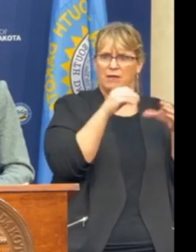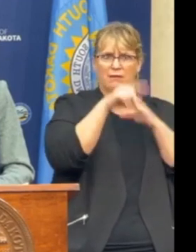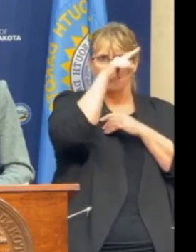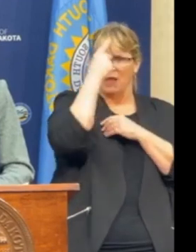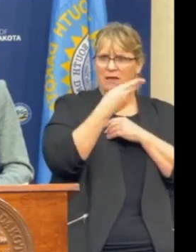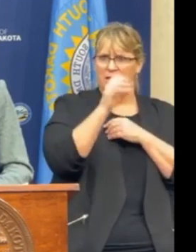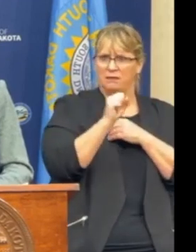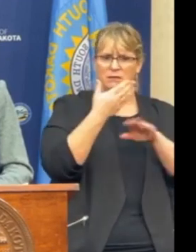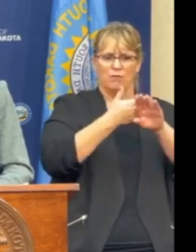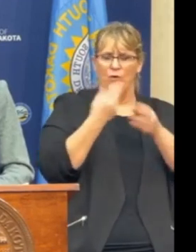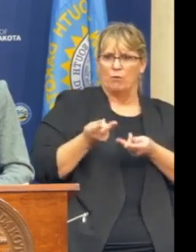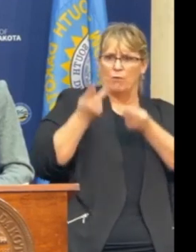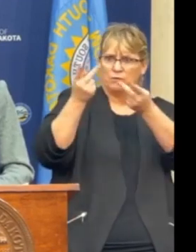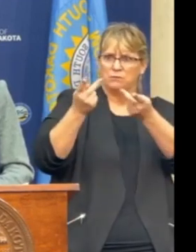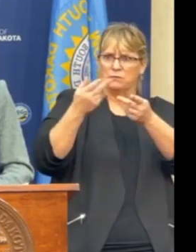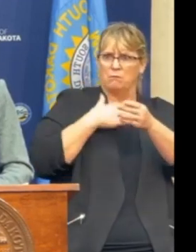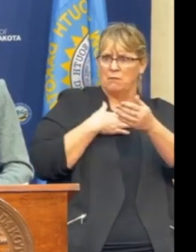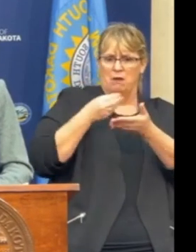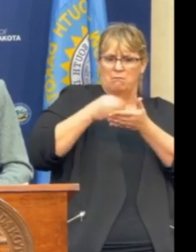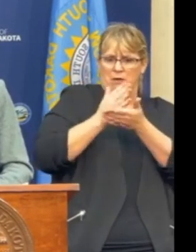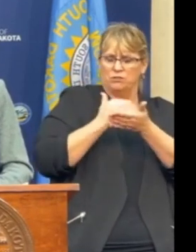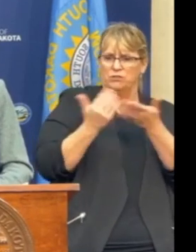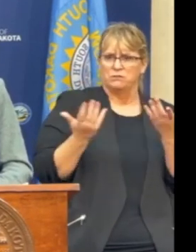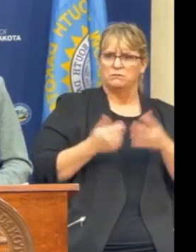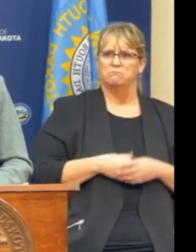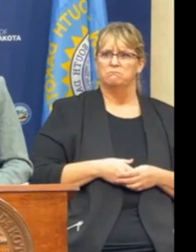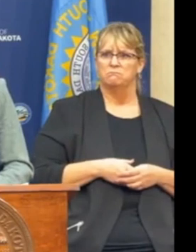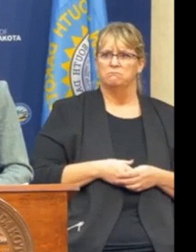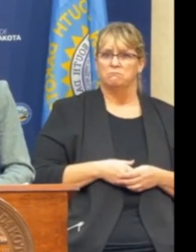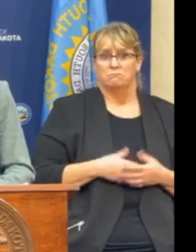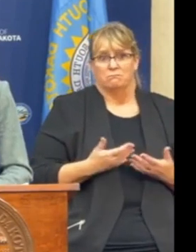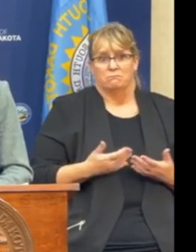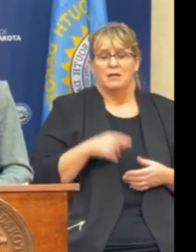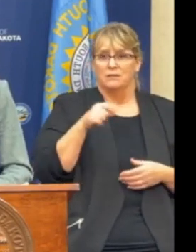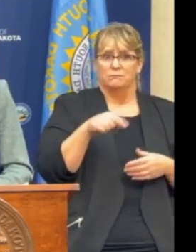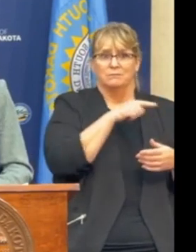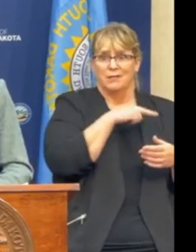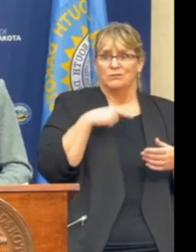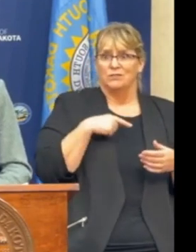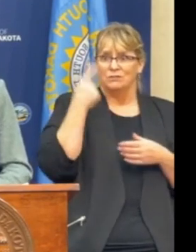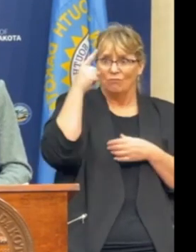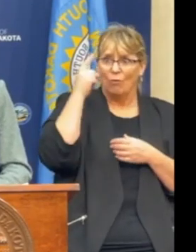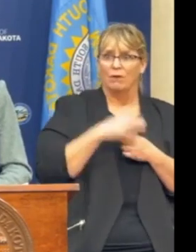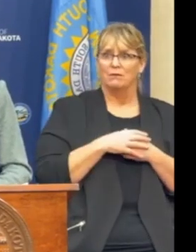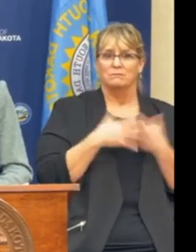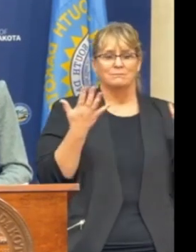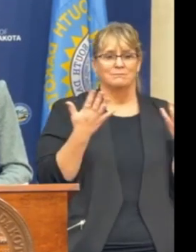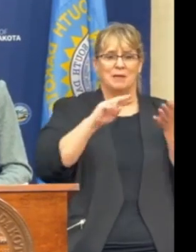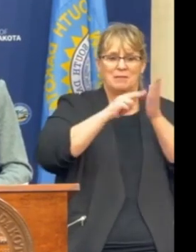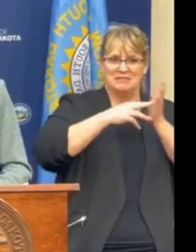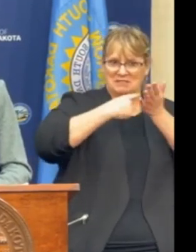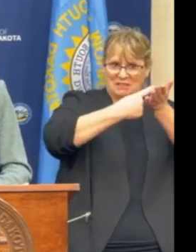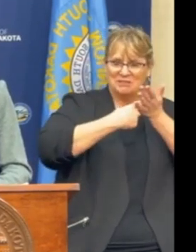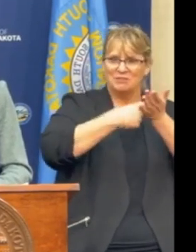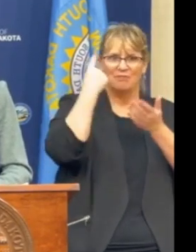these proposals were ever included in my budget. And this is what legislating is. It's a discussion. This is an